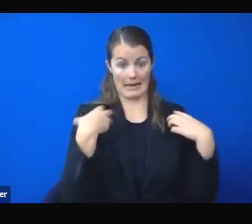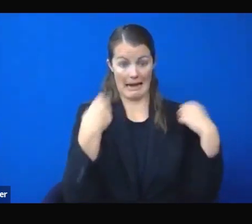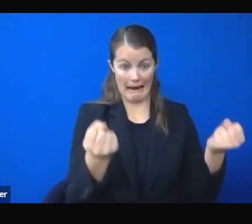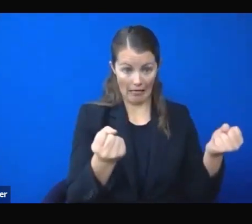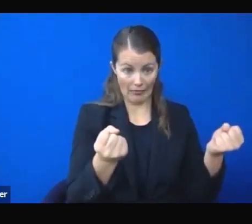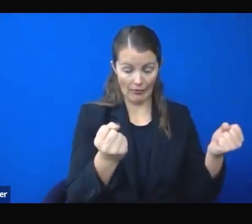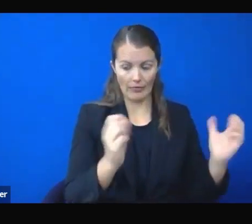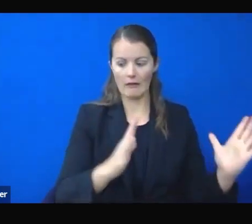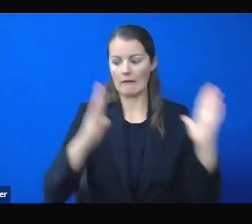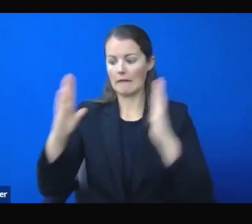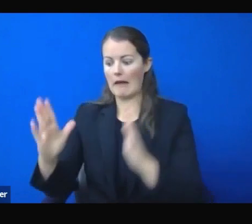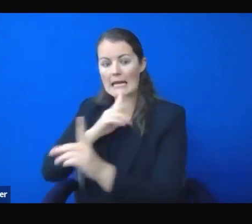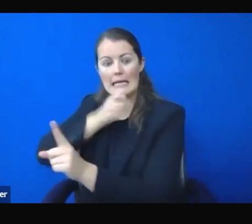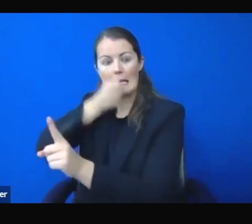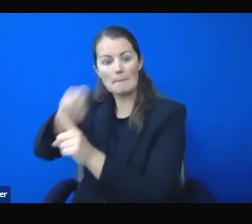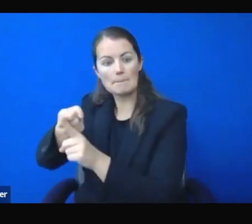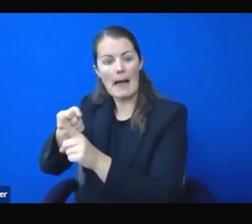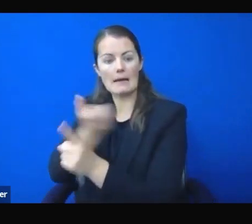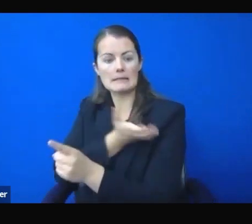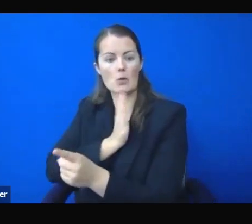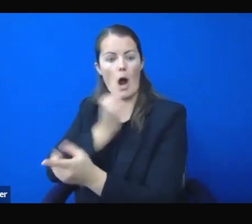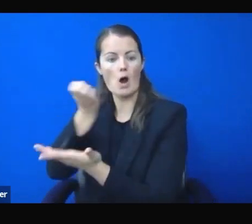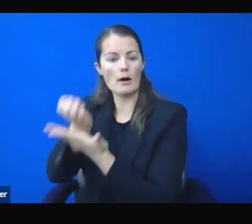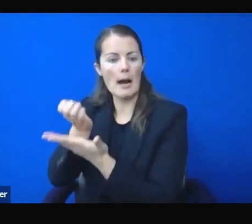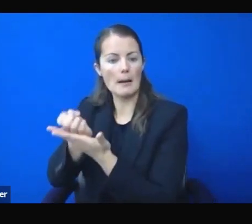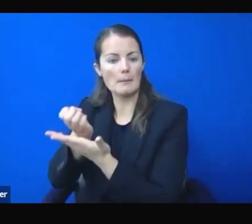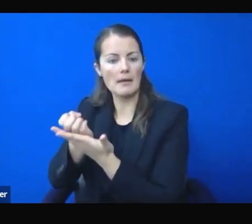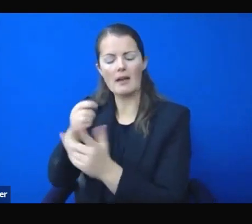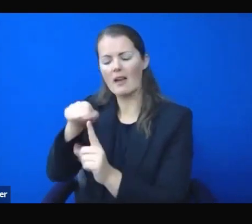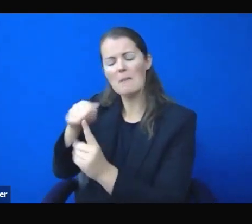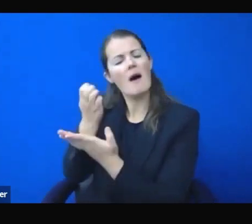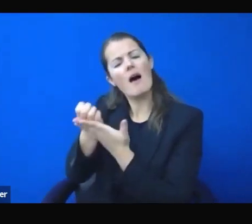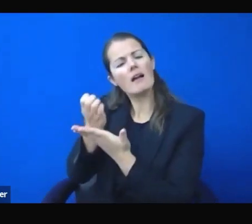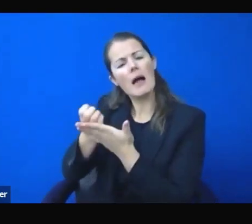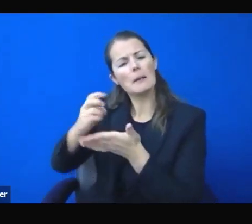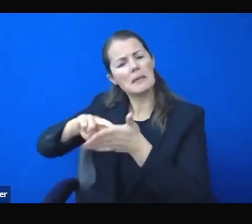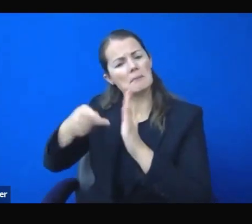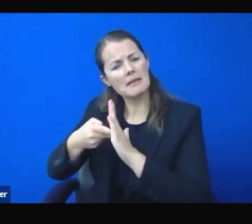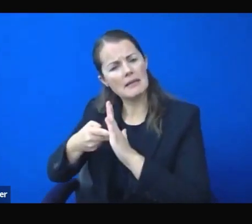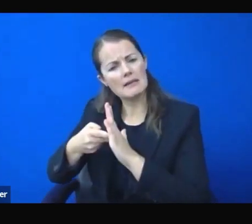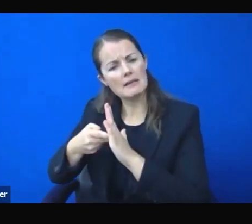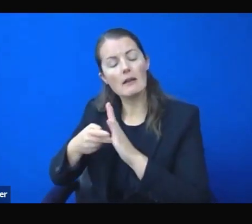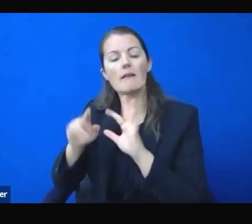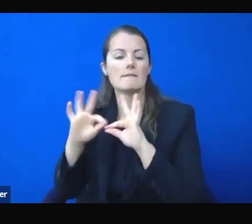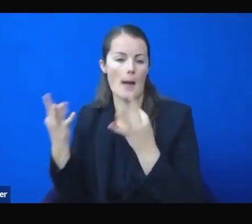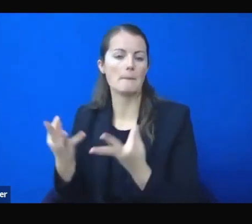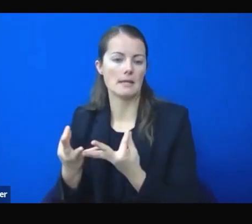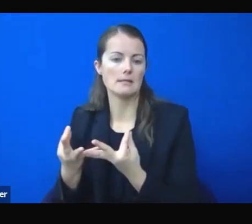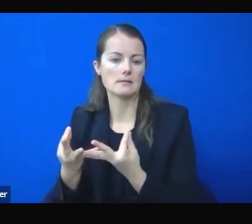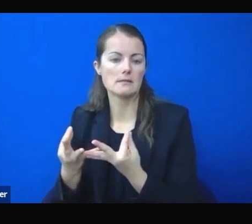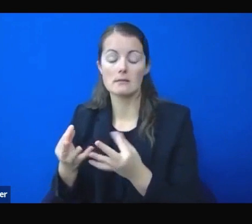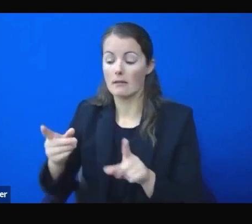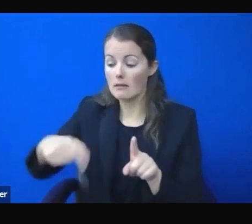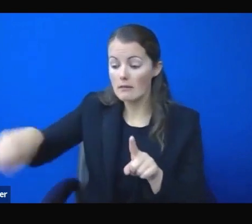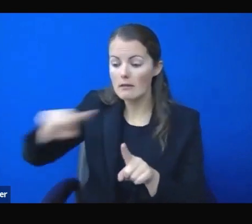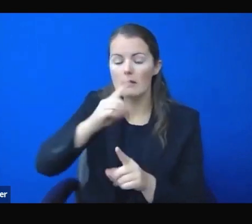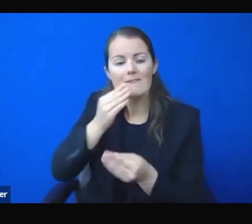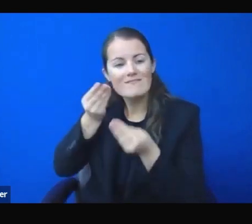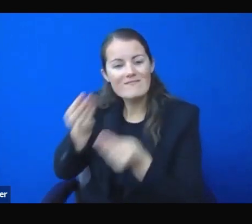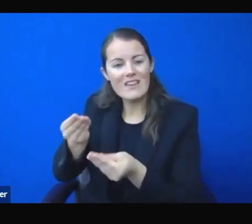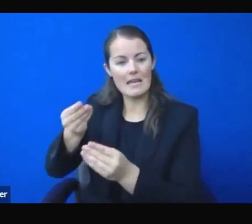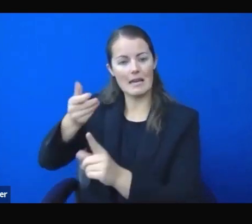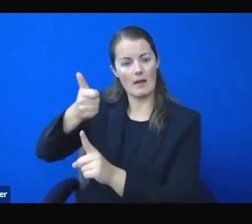about what I mean when I say economy. What I mean is impacts to our families, their ability to feed themselves and their kids,